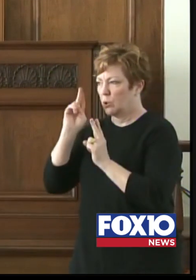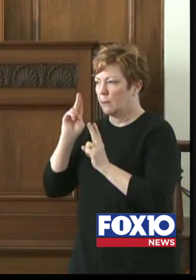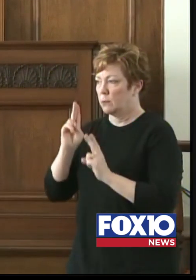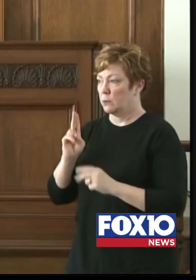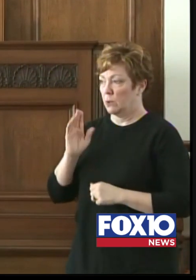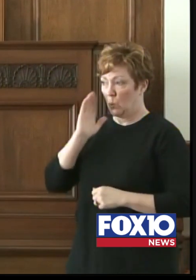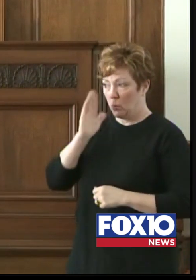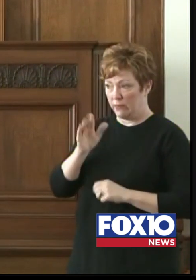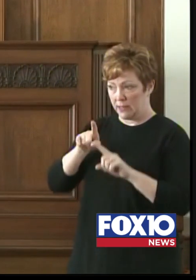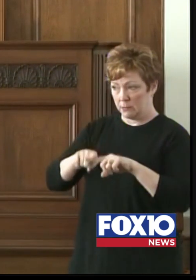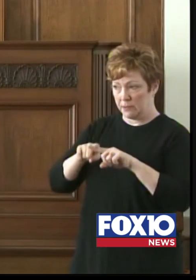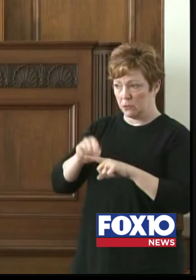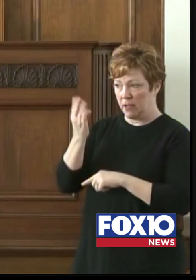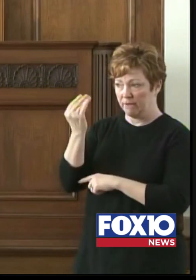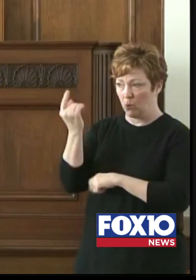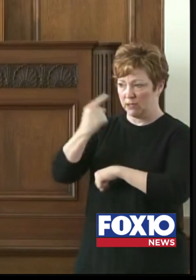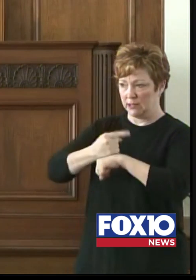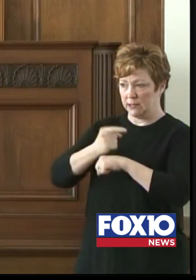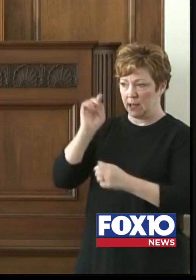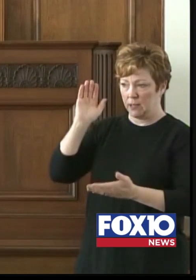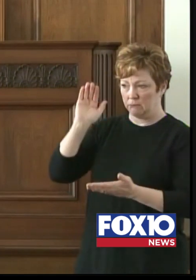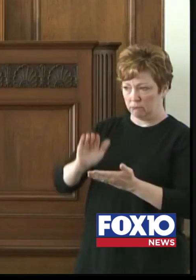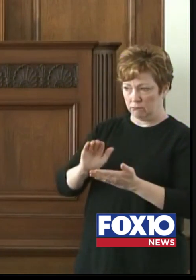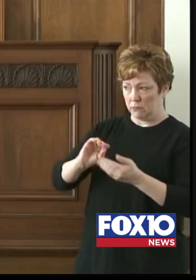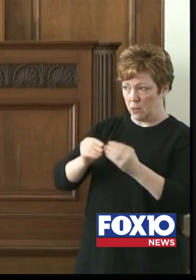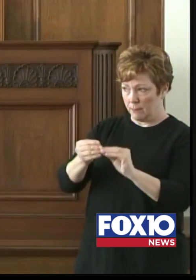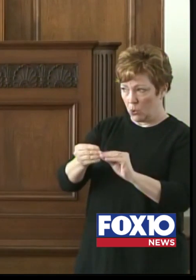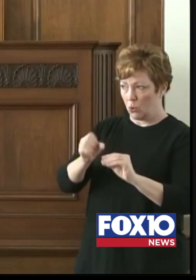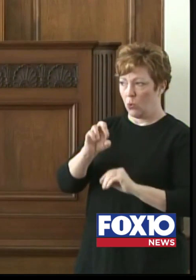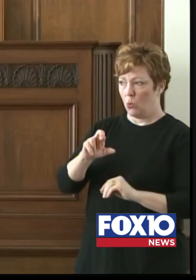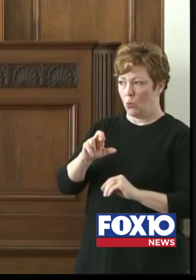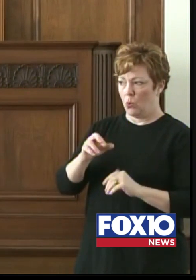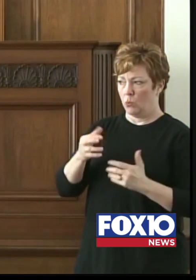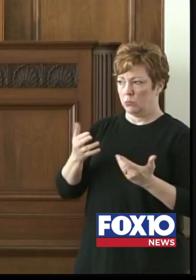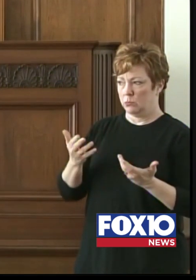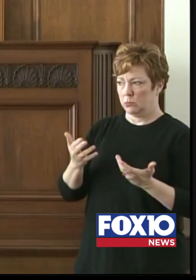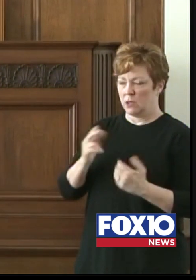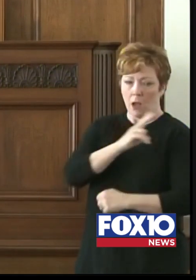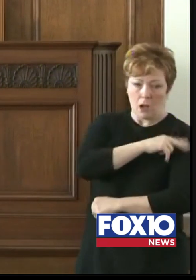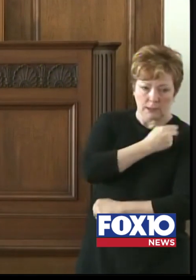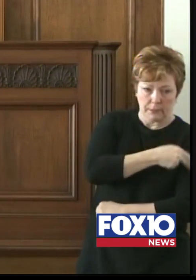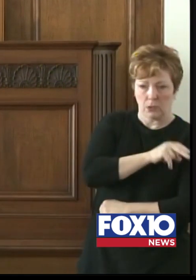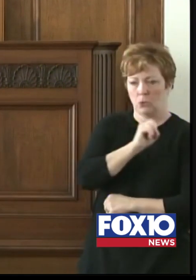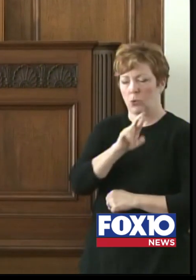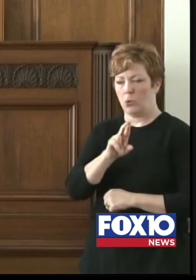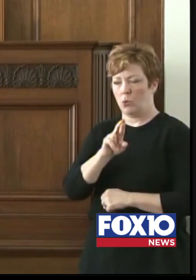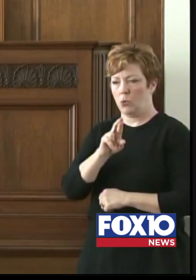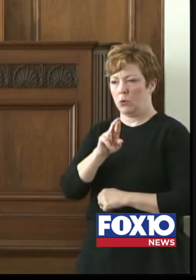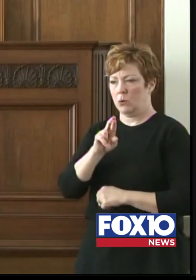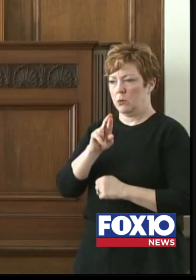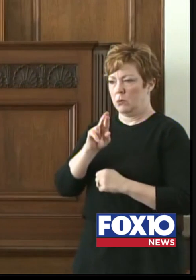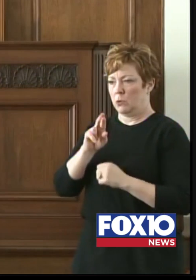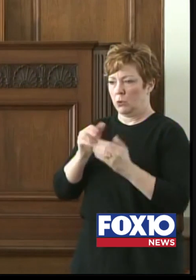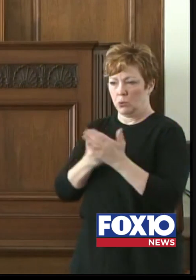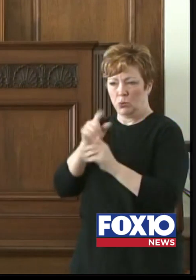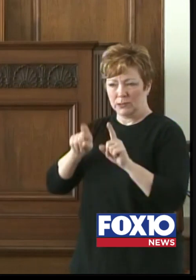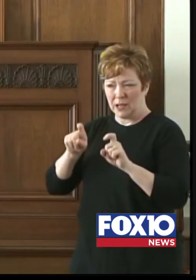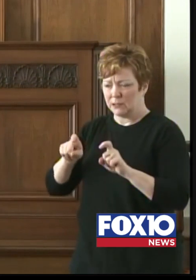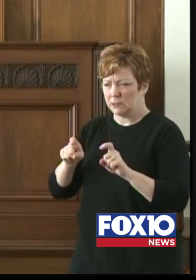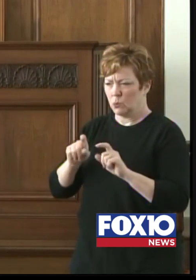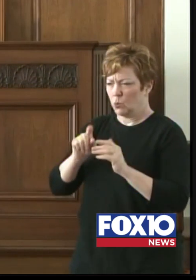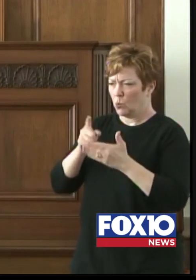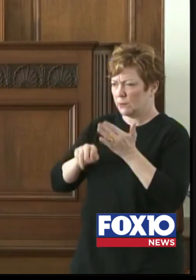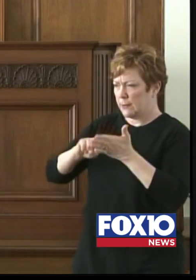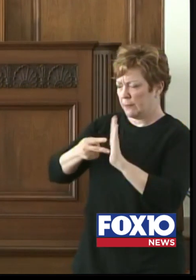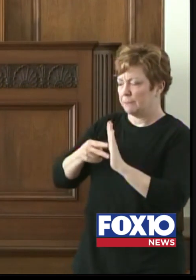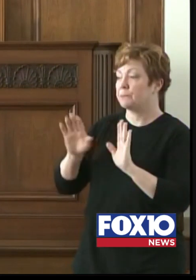decline? And also how is that measured? Is that hospitalization or is that number of new tests? The measurements of several